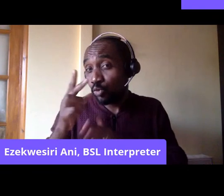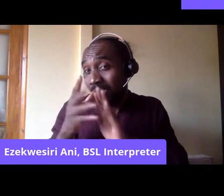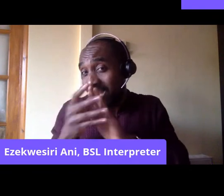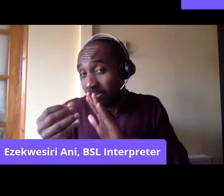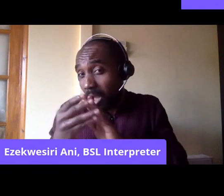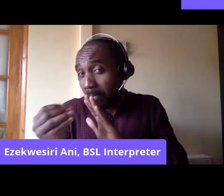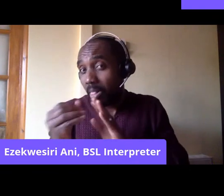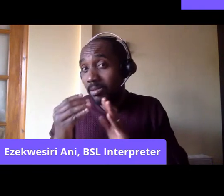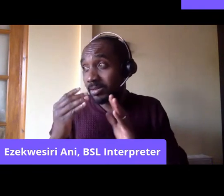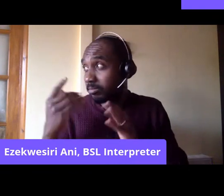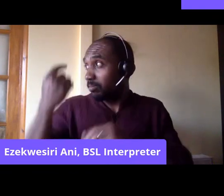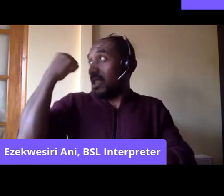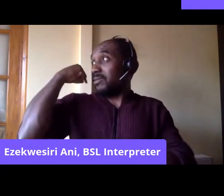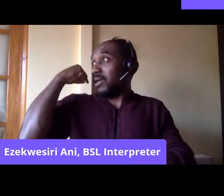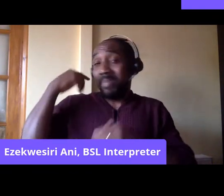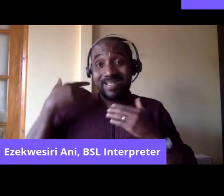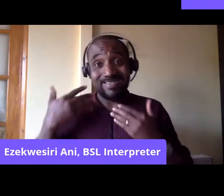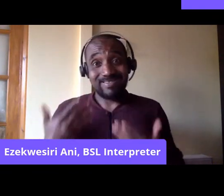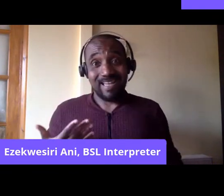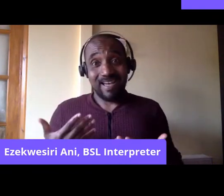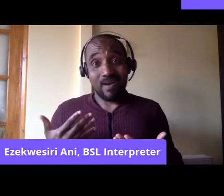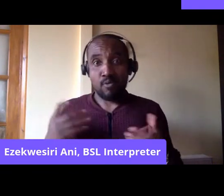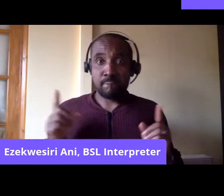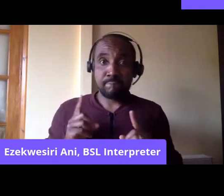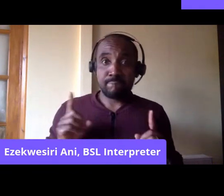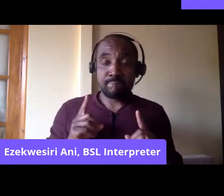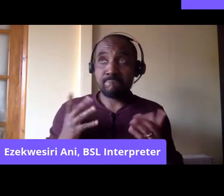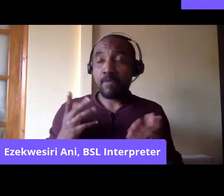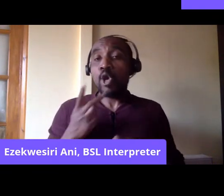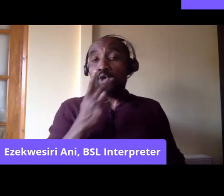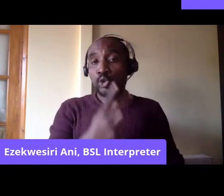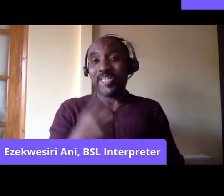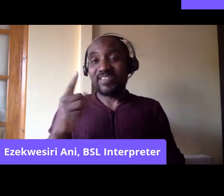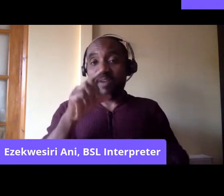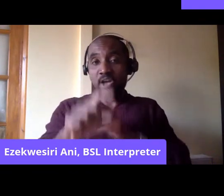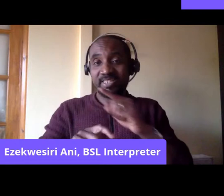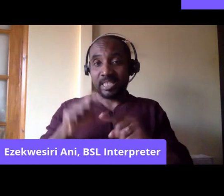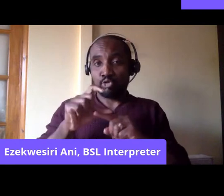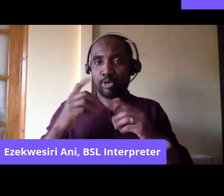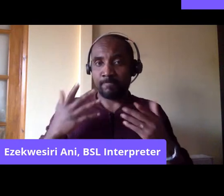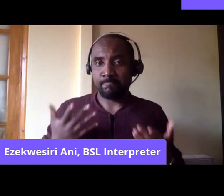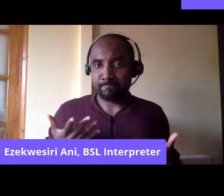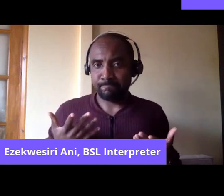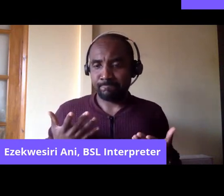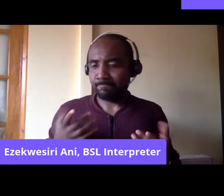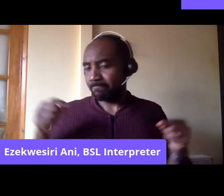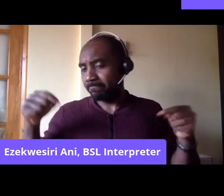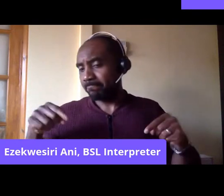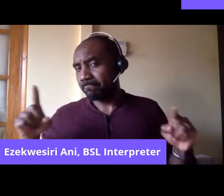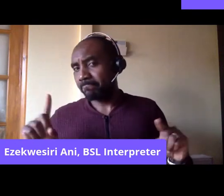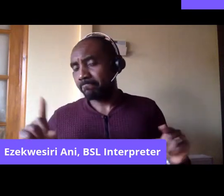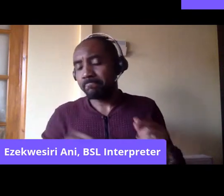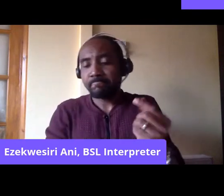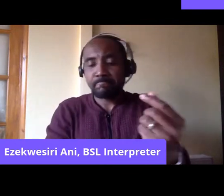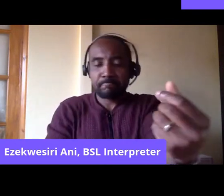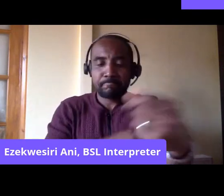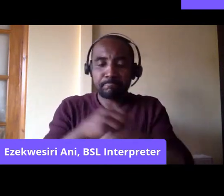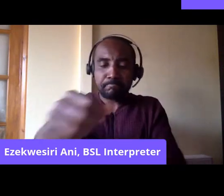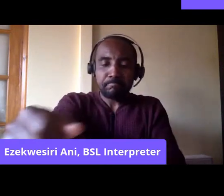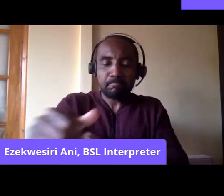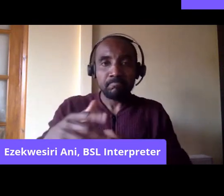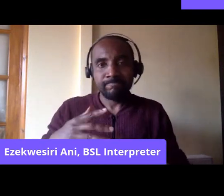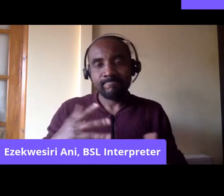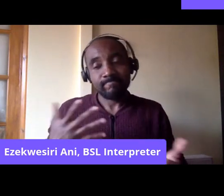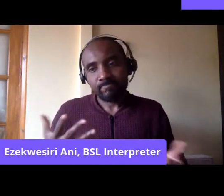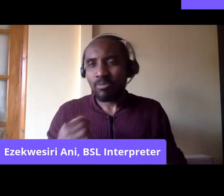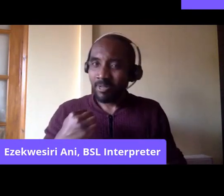the moment that we're in is the moment of the 21st century, where unfortunately, I would like, you